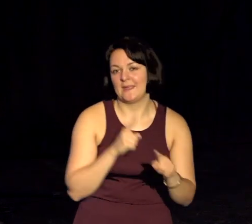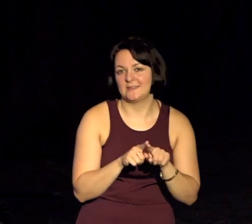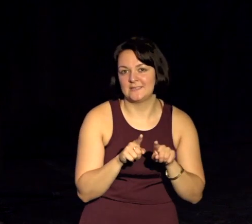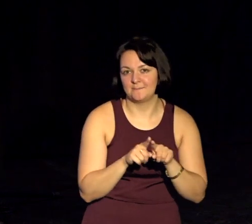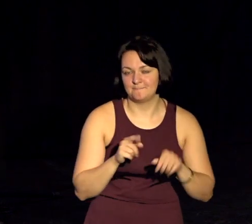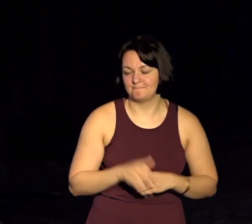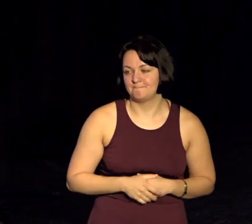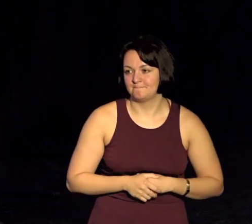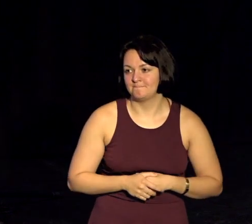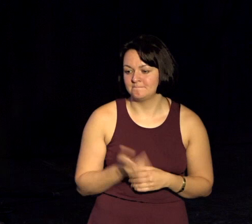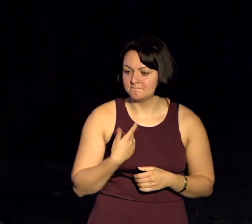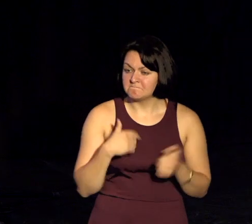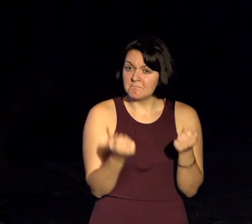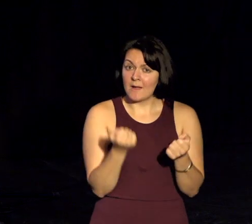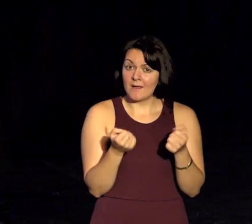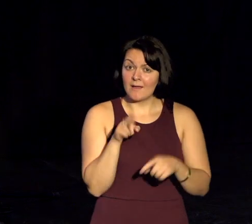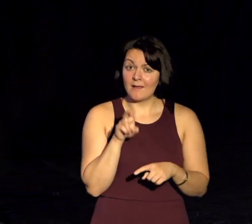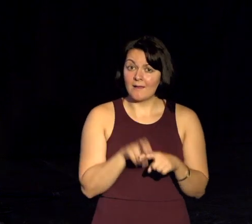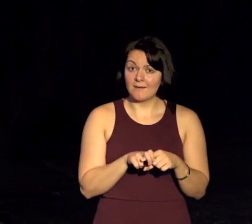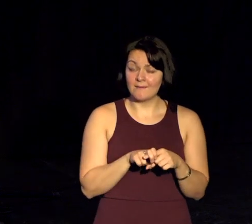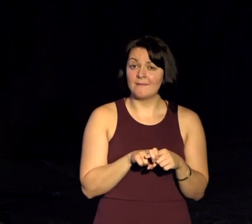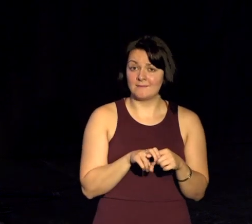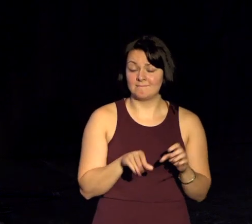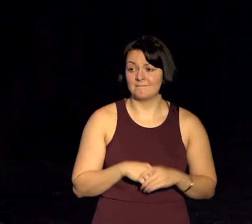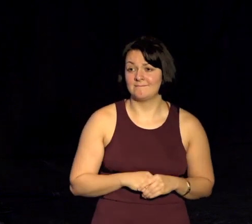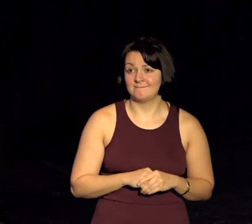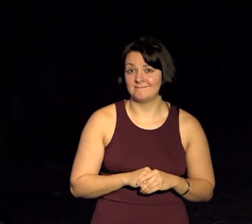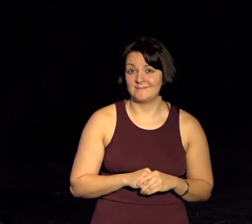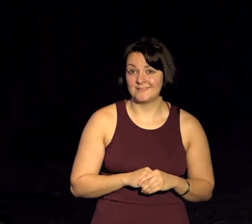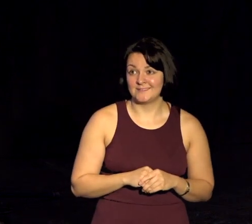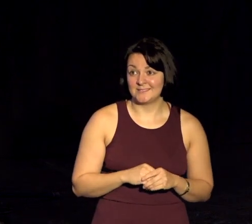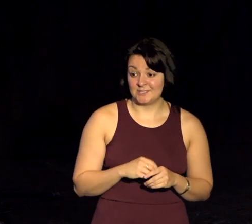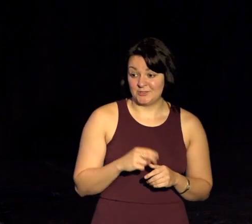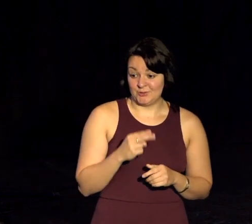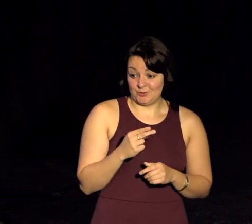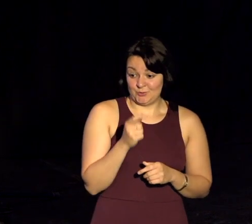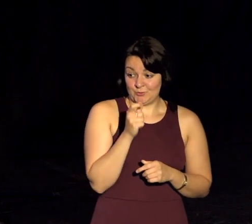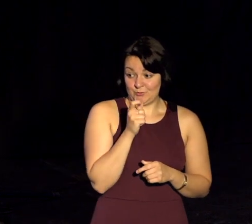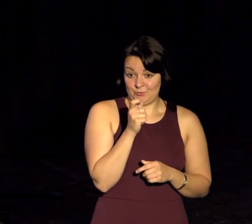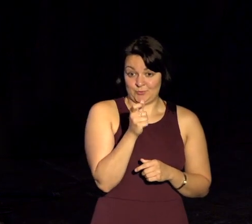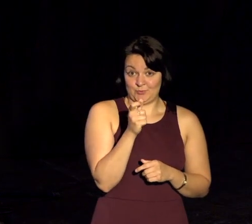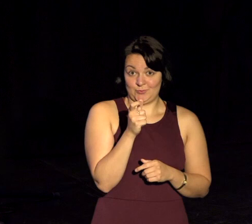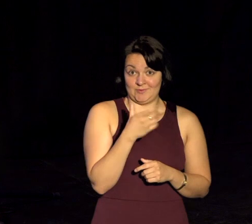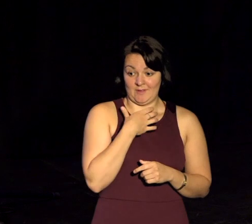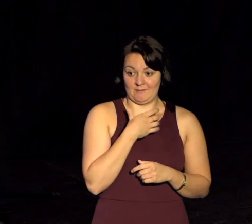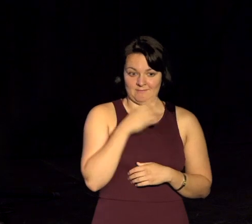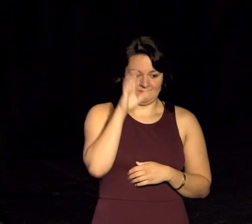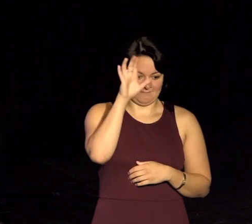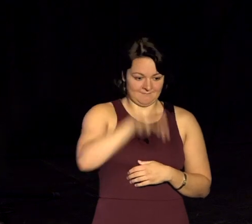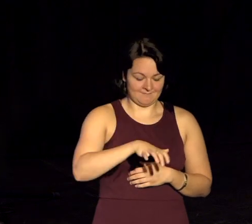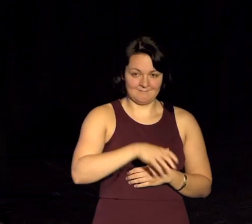and just two inches of green and white terror lands on the dashboard.